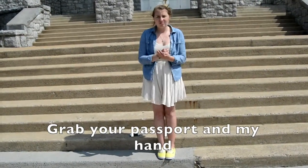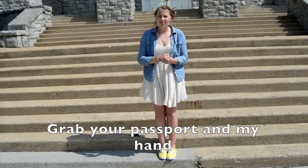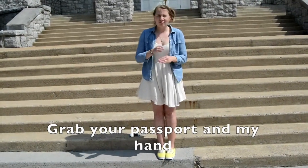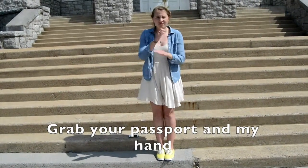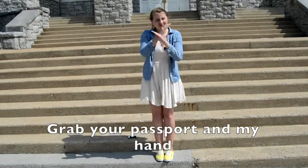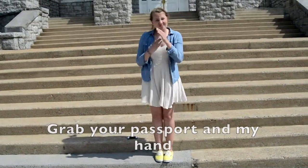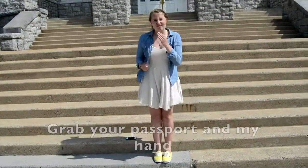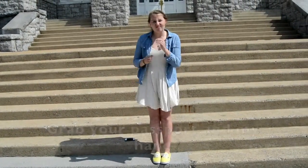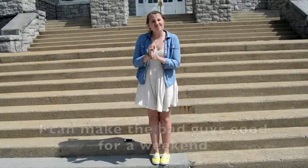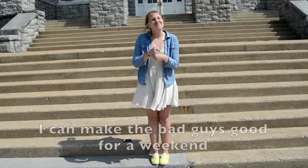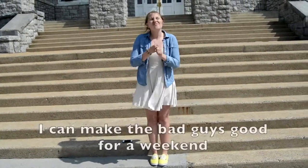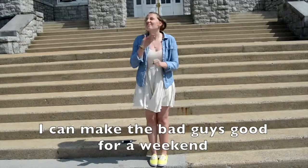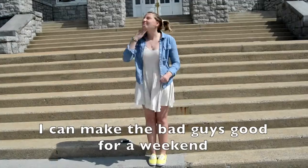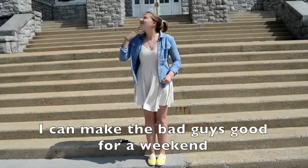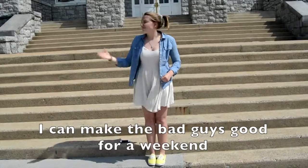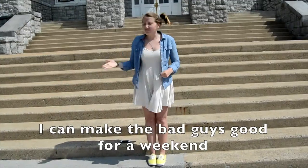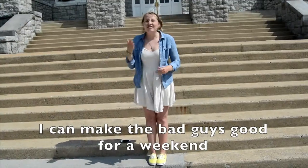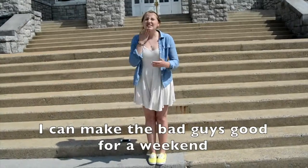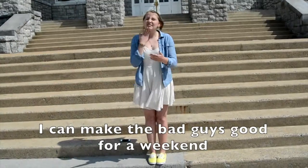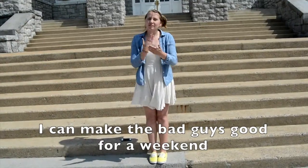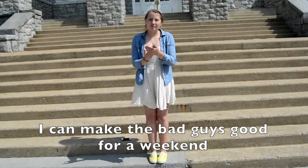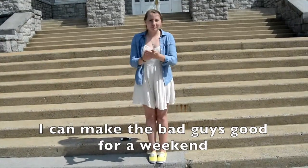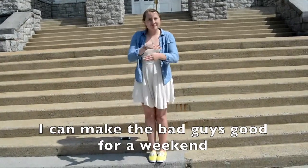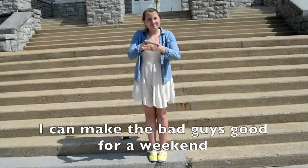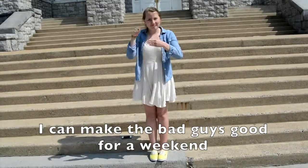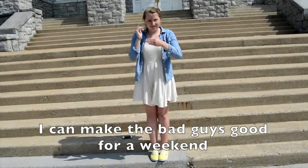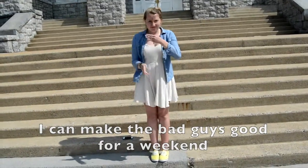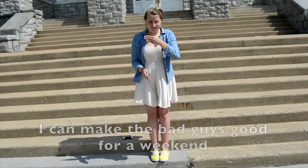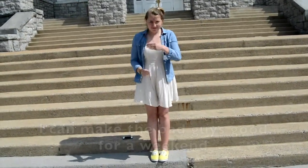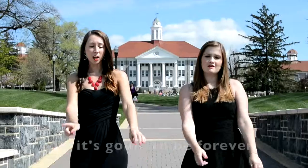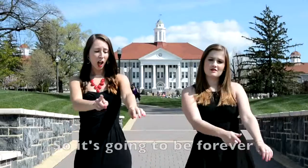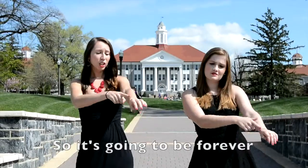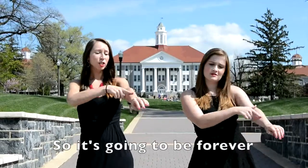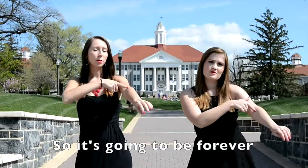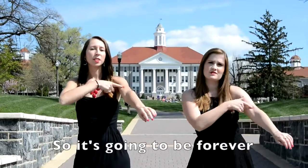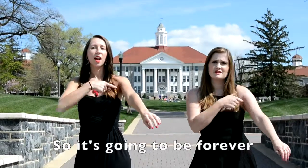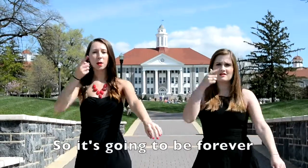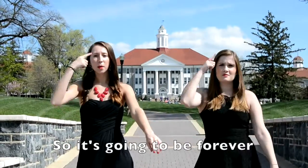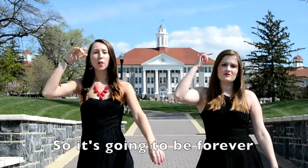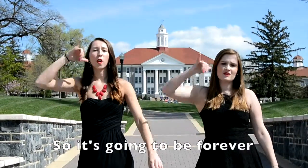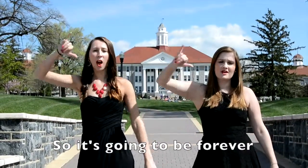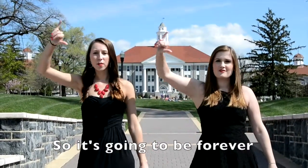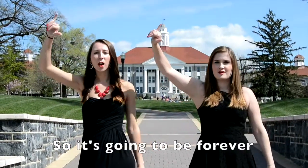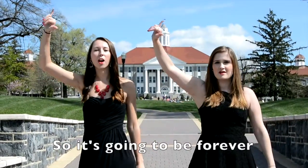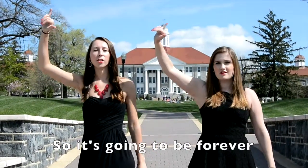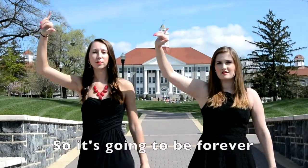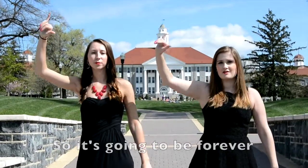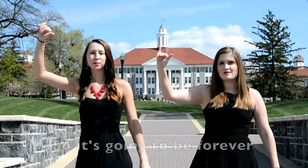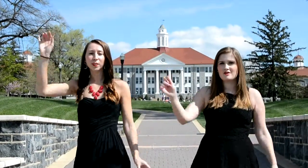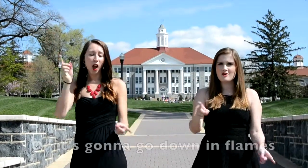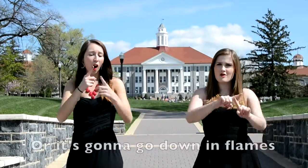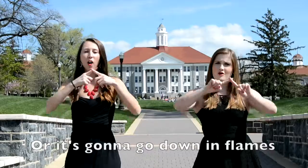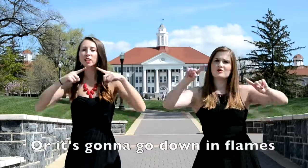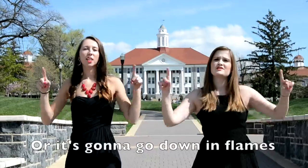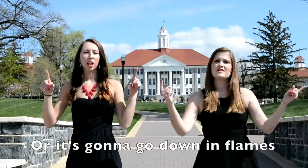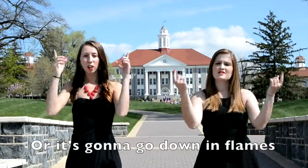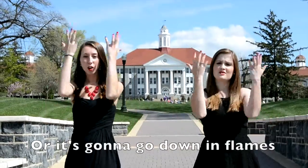and my hand, I can make the bad guys good for a weekend So it's gonna be forever, or it's gonna go